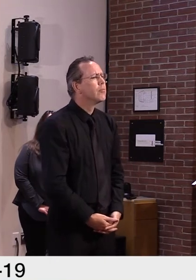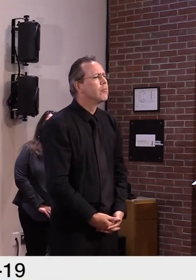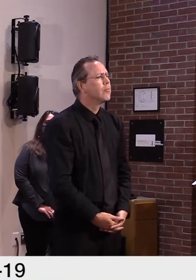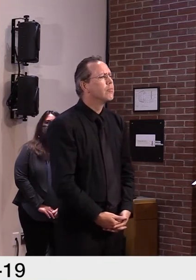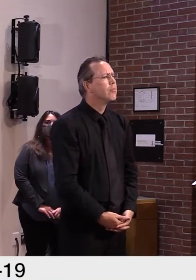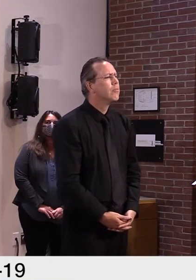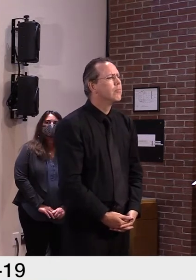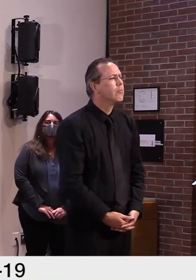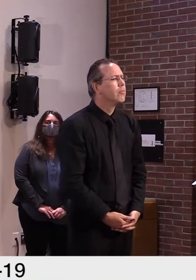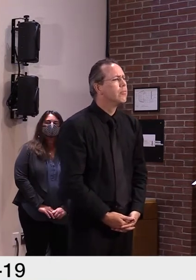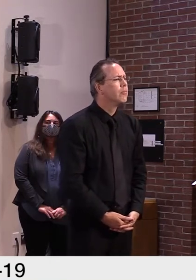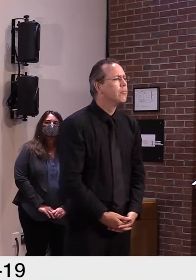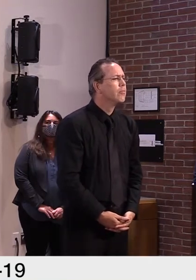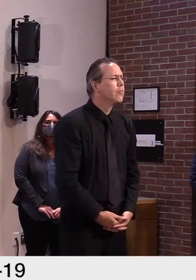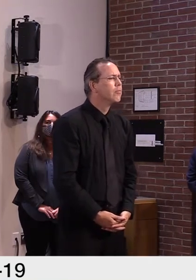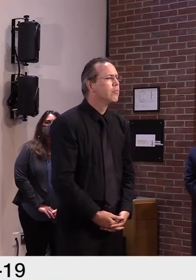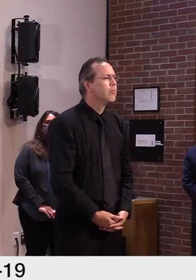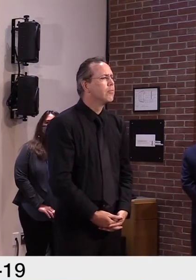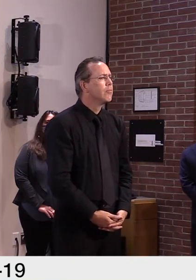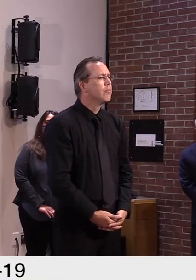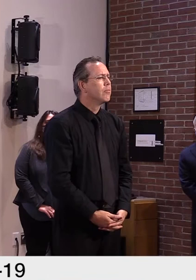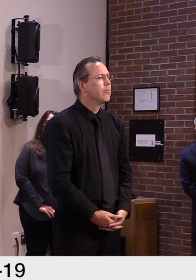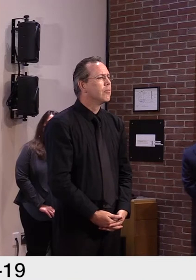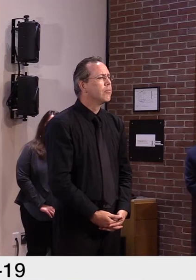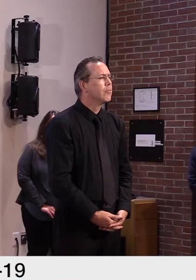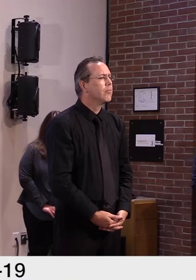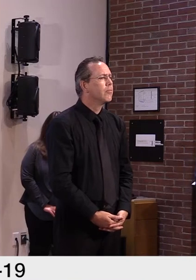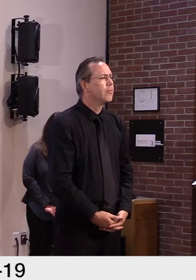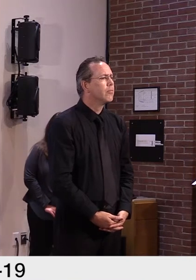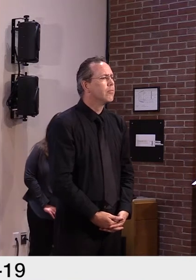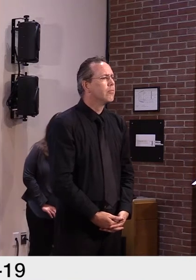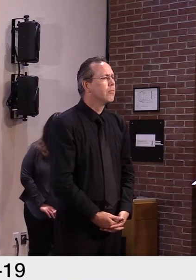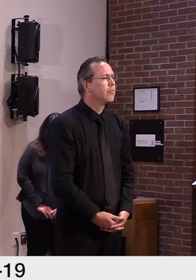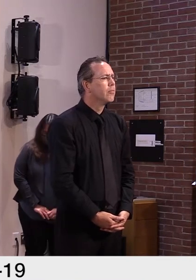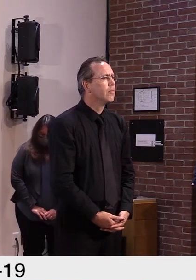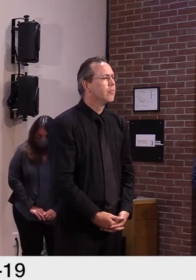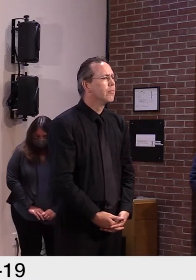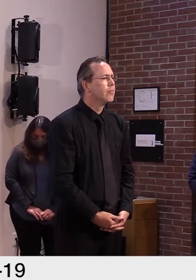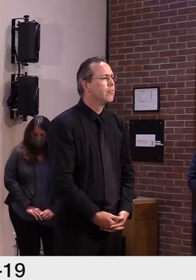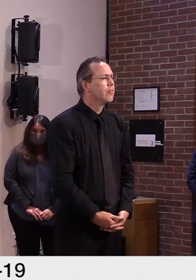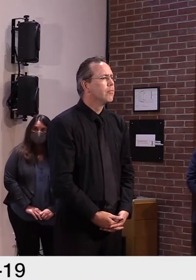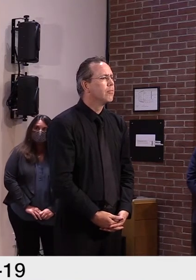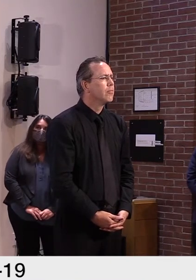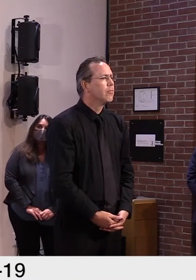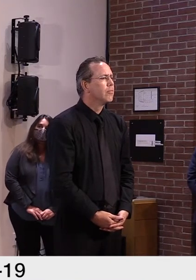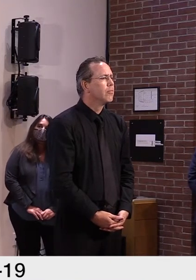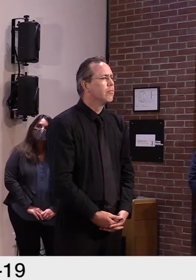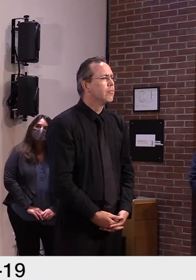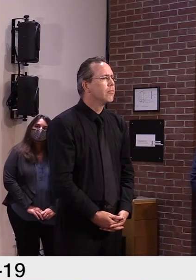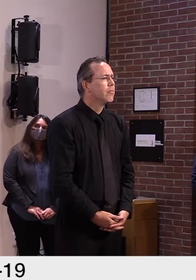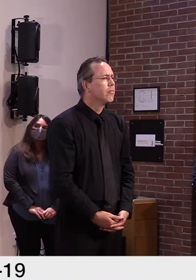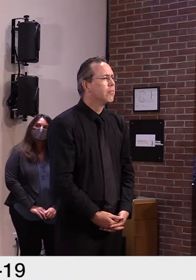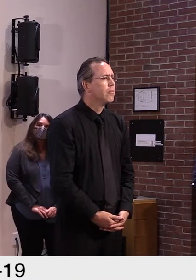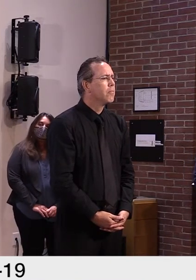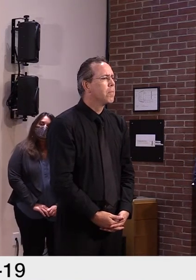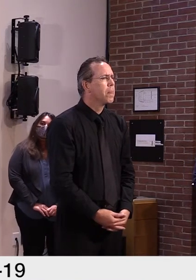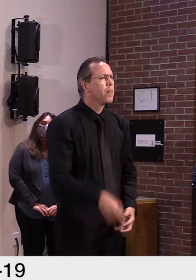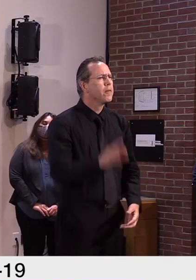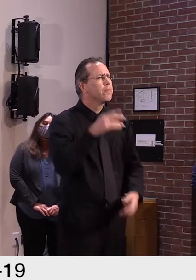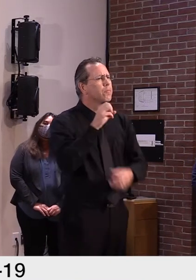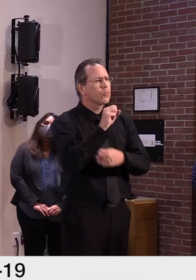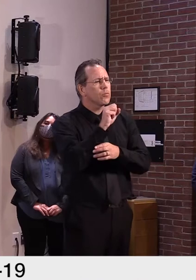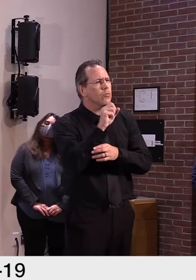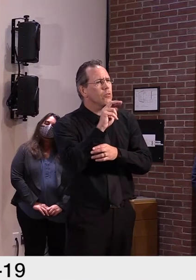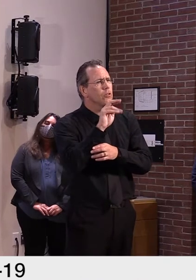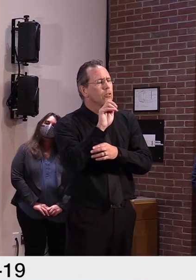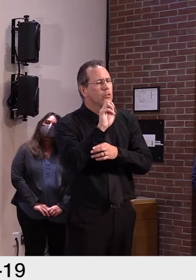I, I'm not, I'm not aware, uh, to be honest with you. Um, I would, uh, I would assume, uh, that it's COVID